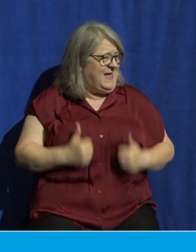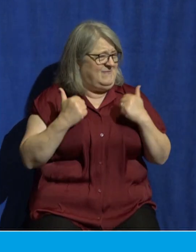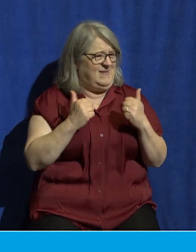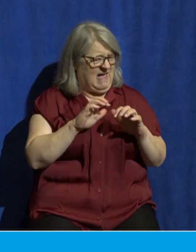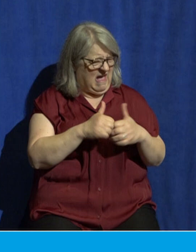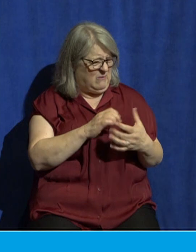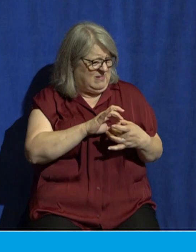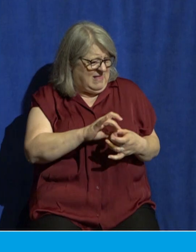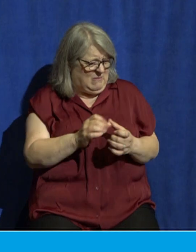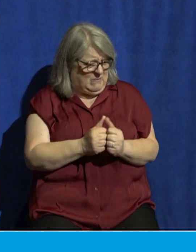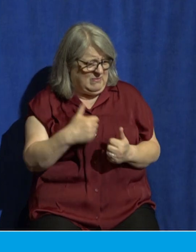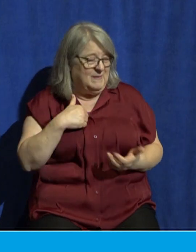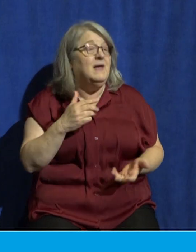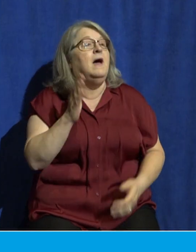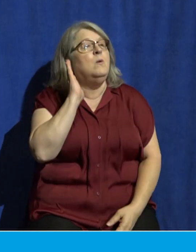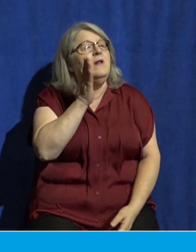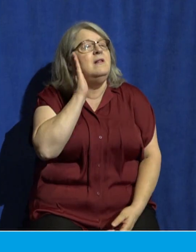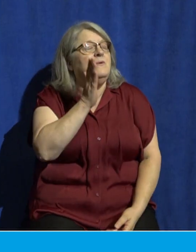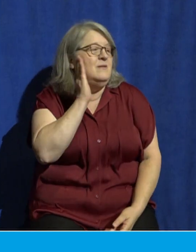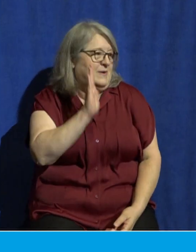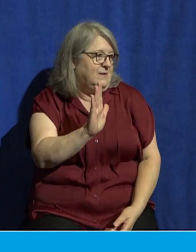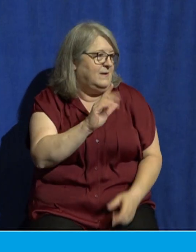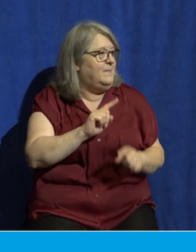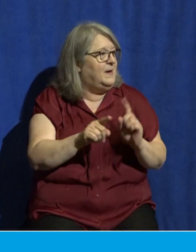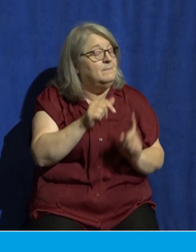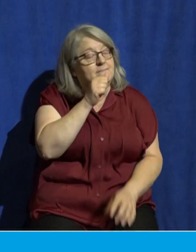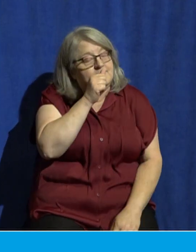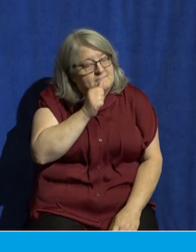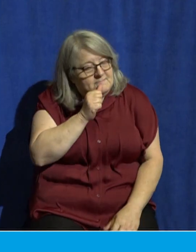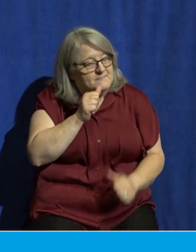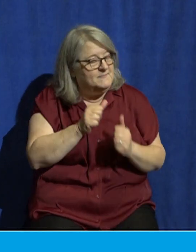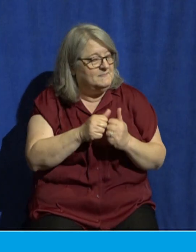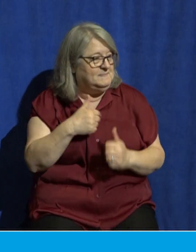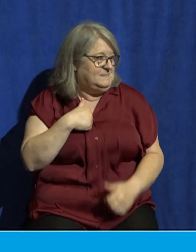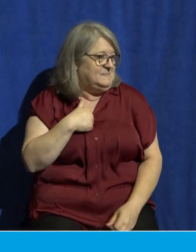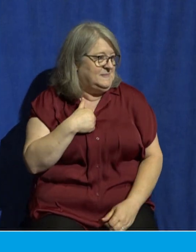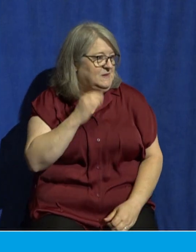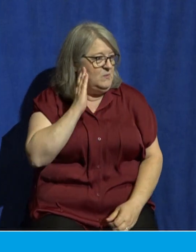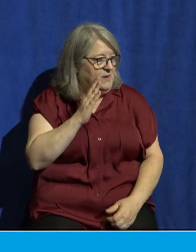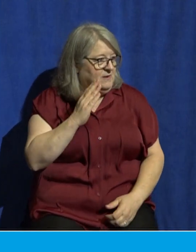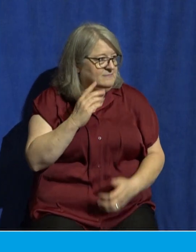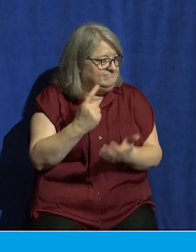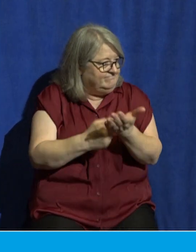promise you we're going to get there. But bear with me. We're going to work through this together. Y'all ready?